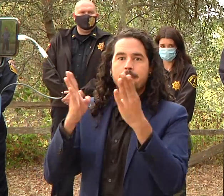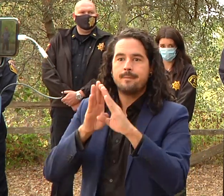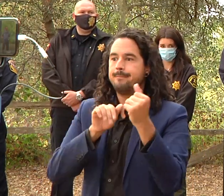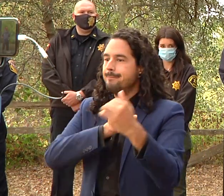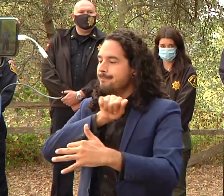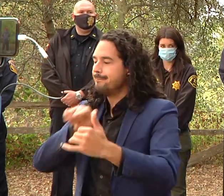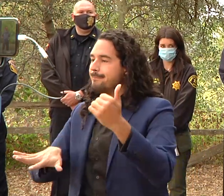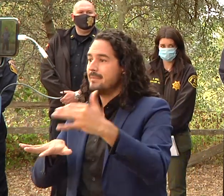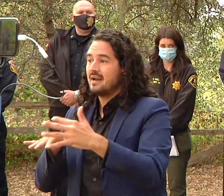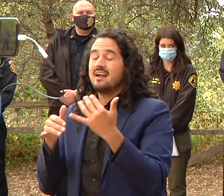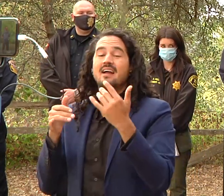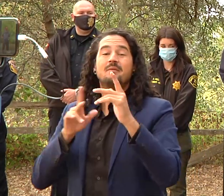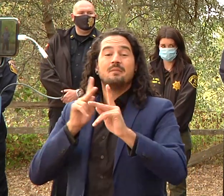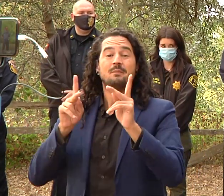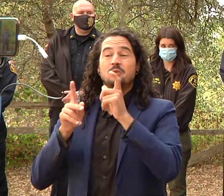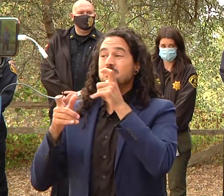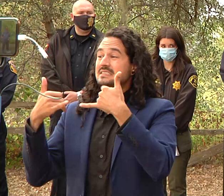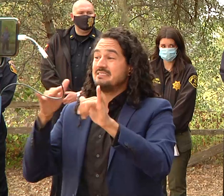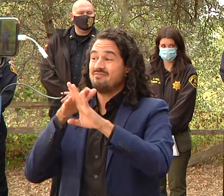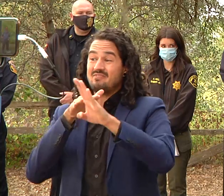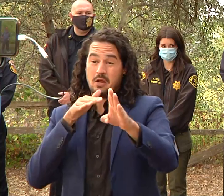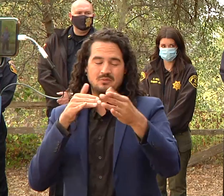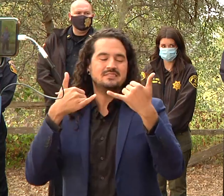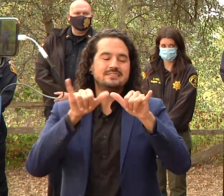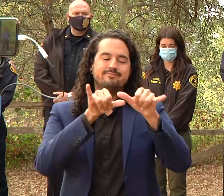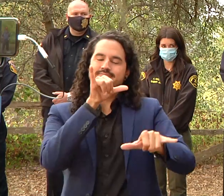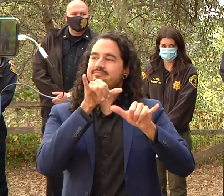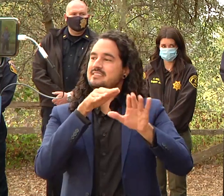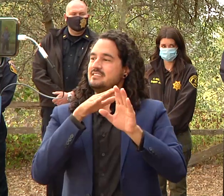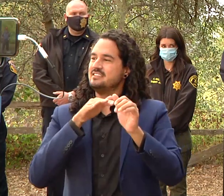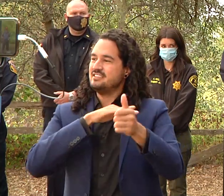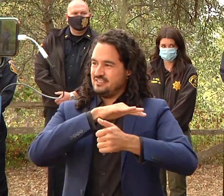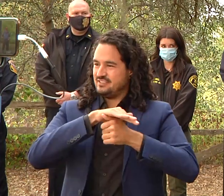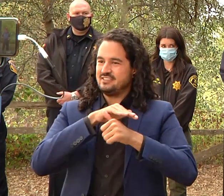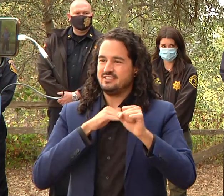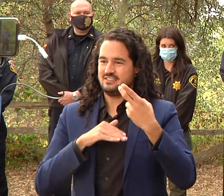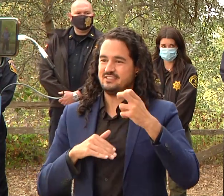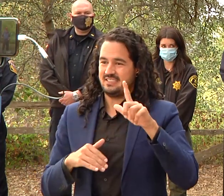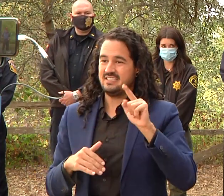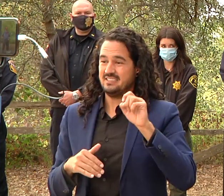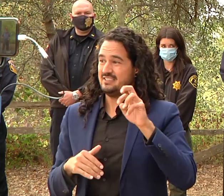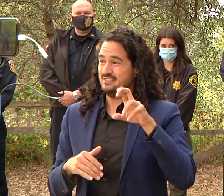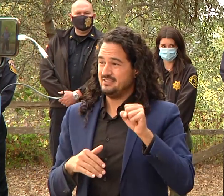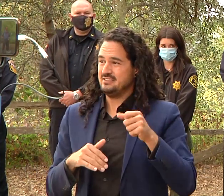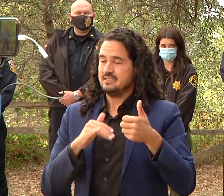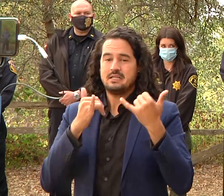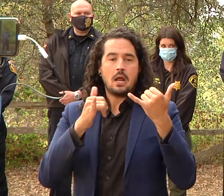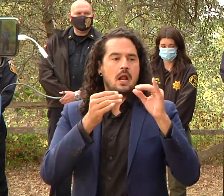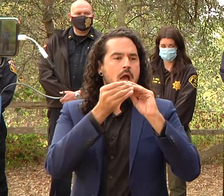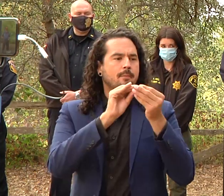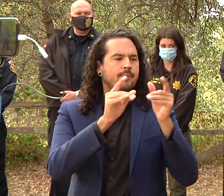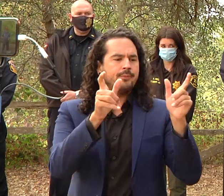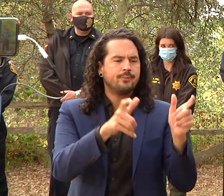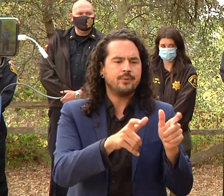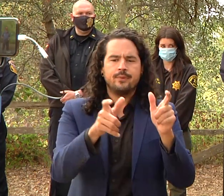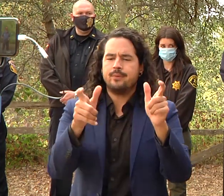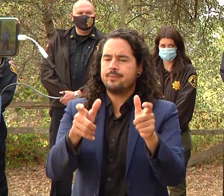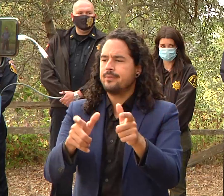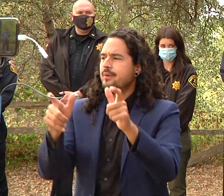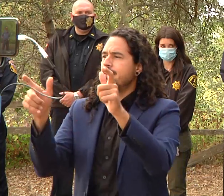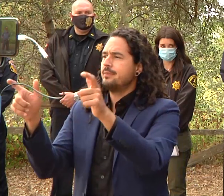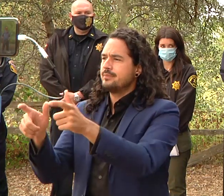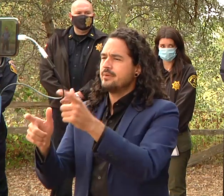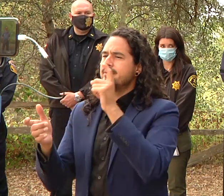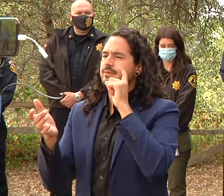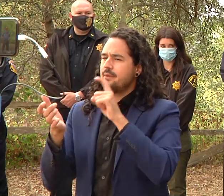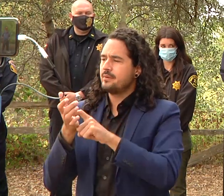so beginning on tuesday we're going to start to consolidate some of those operations um and uh we will begin winding